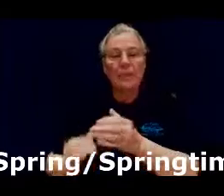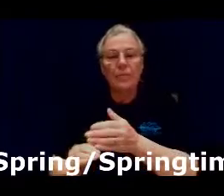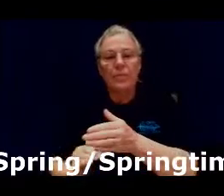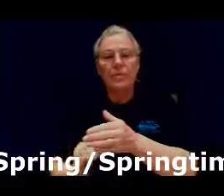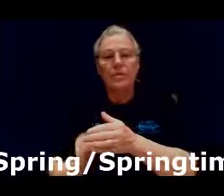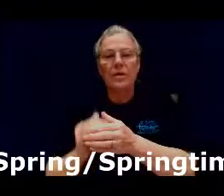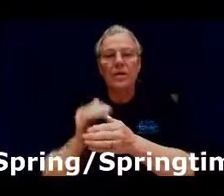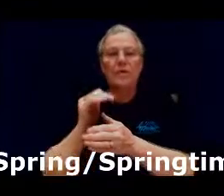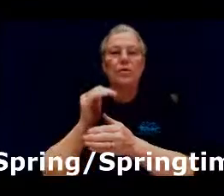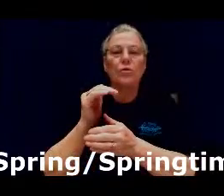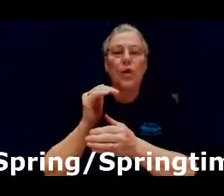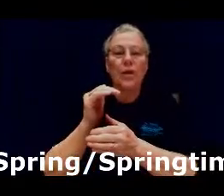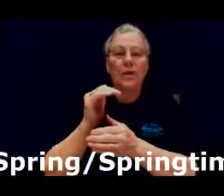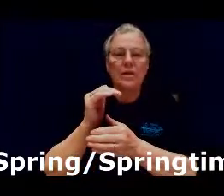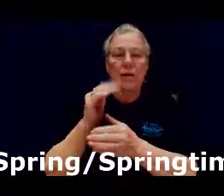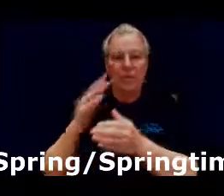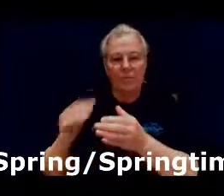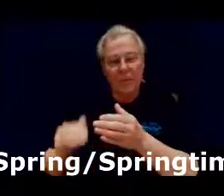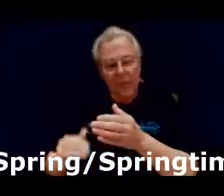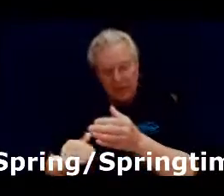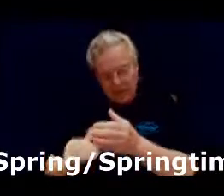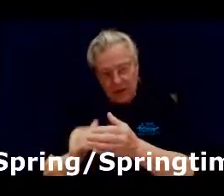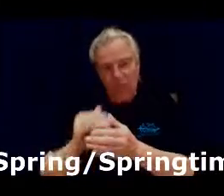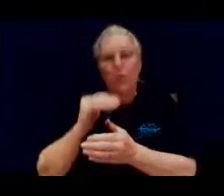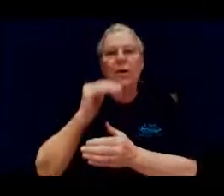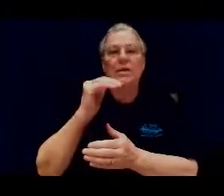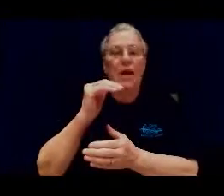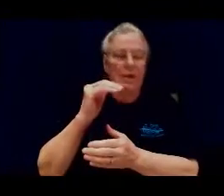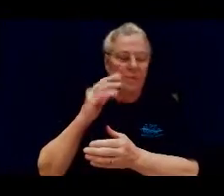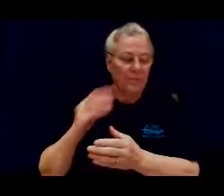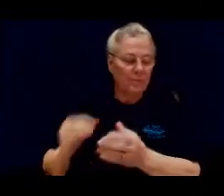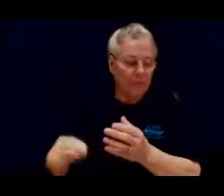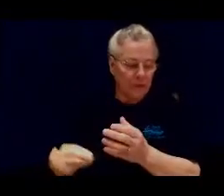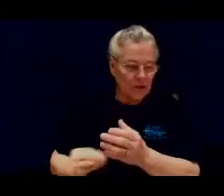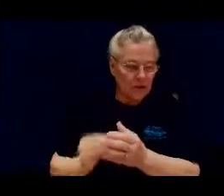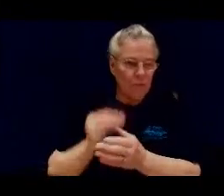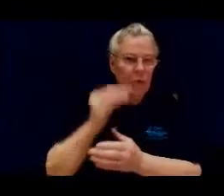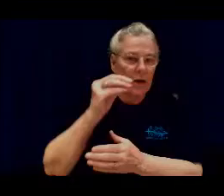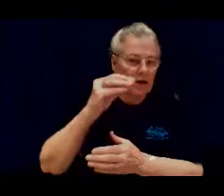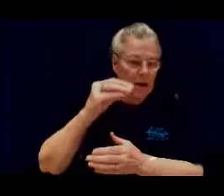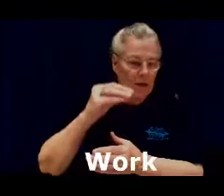it's a growing time springtime springtime